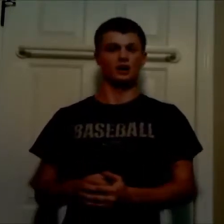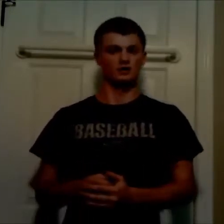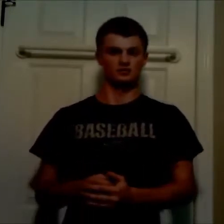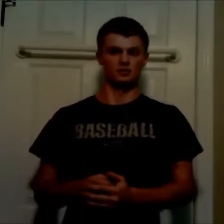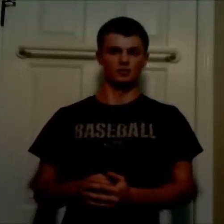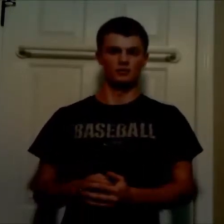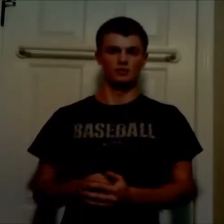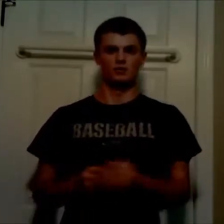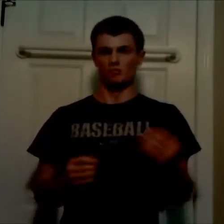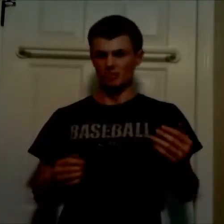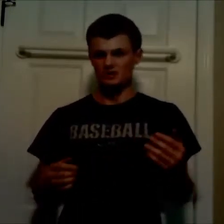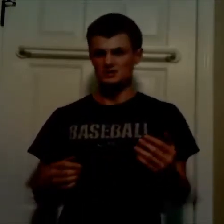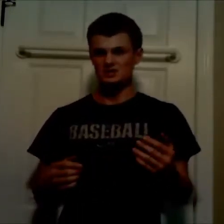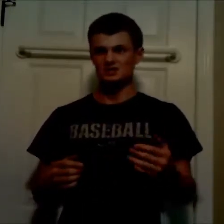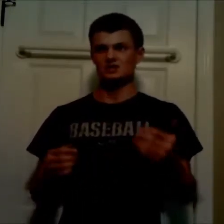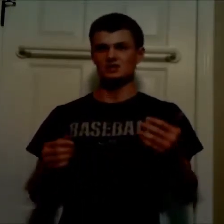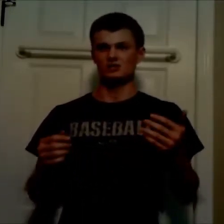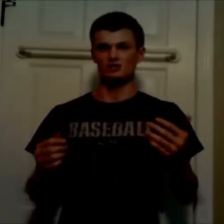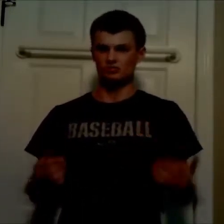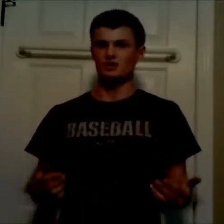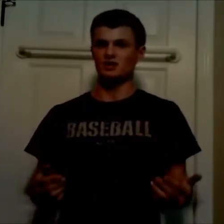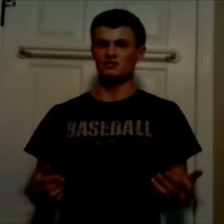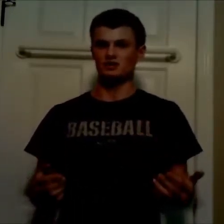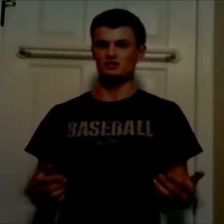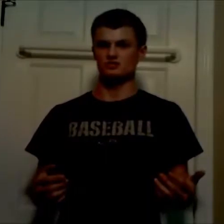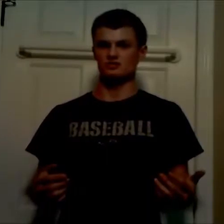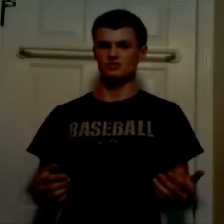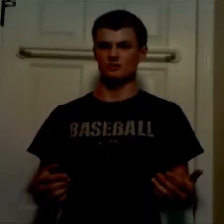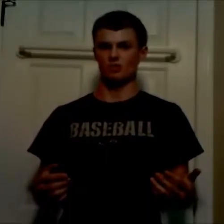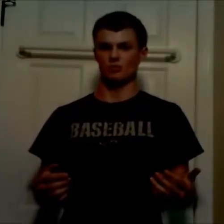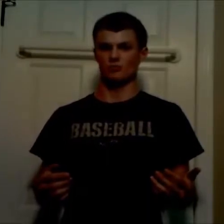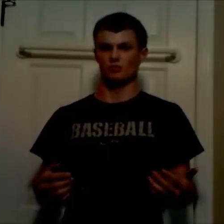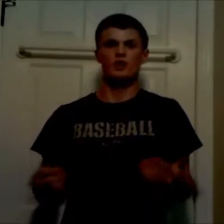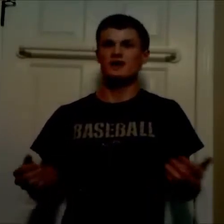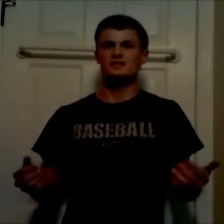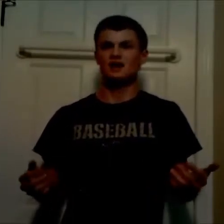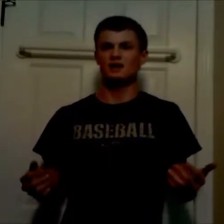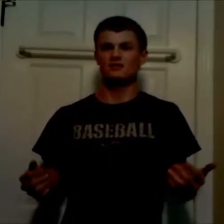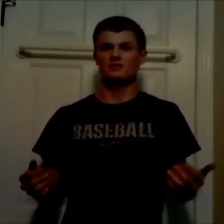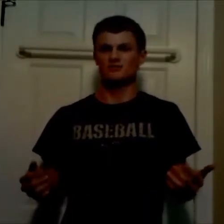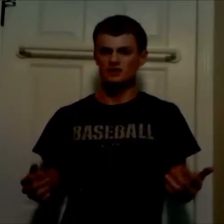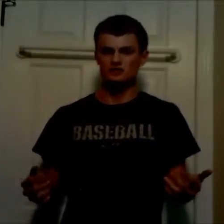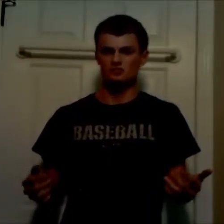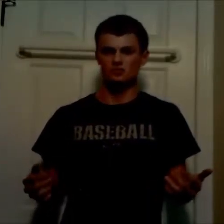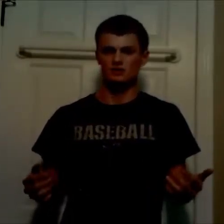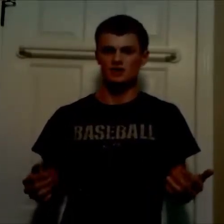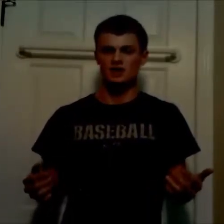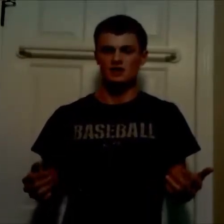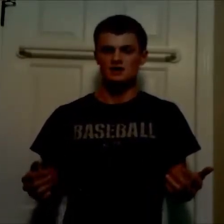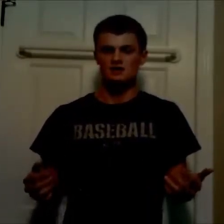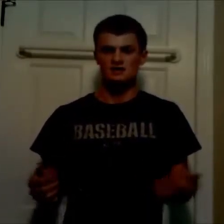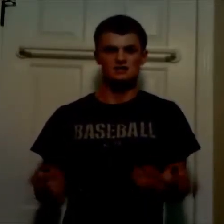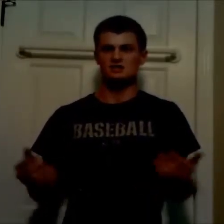get Han Solo. But, we get Avengers Infinity War. We haven't gotten an Avengers movie since